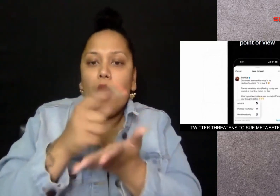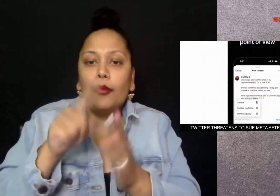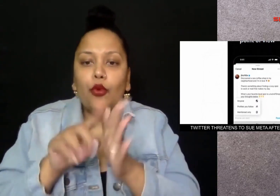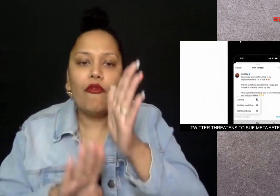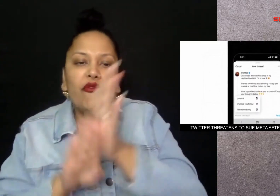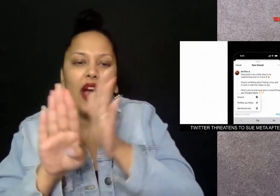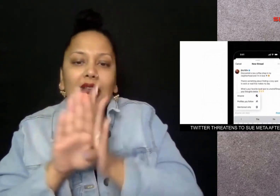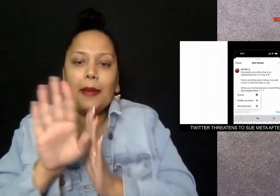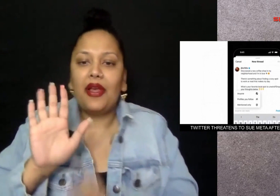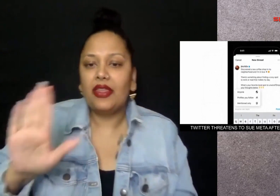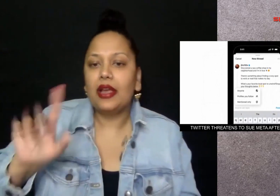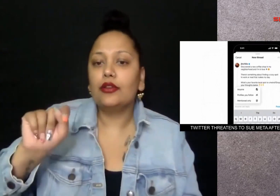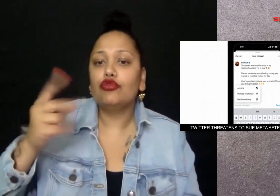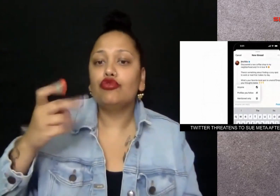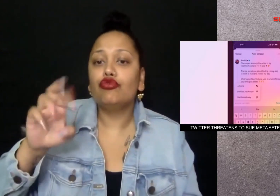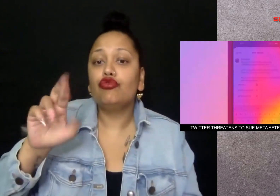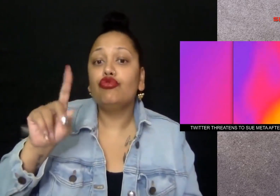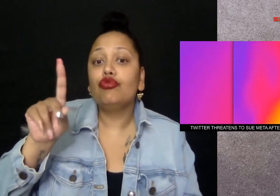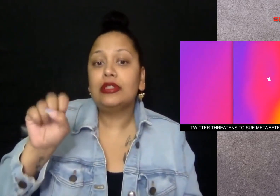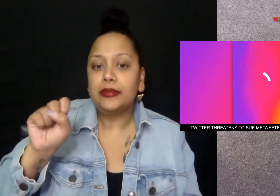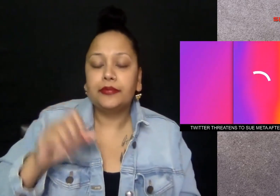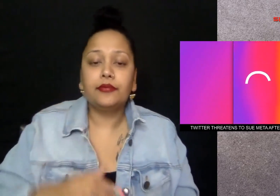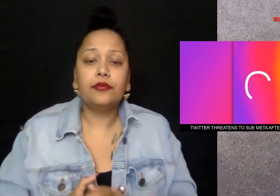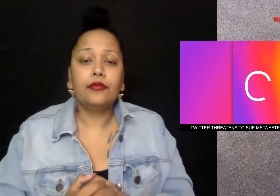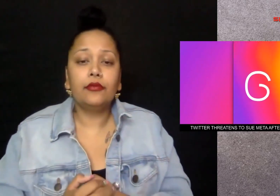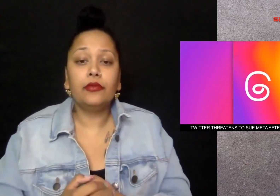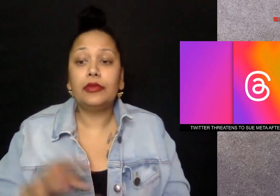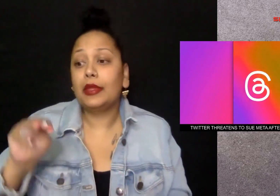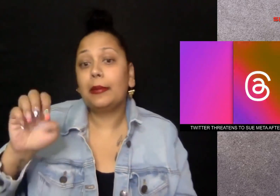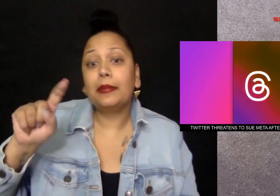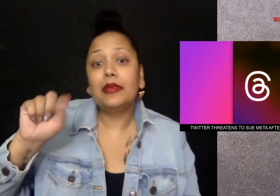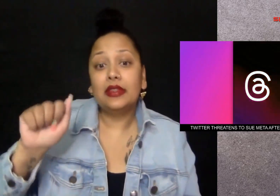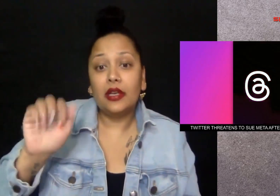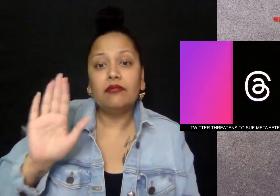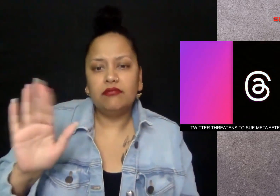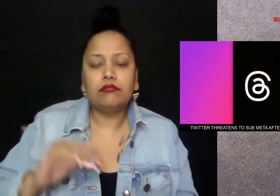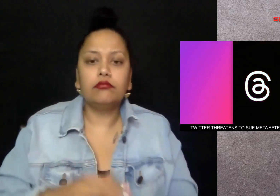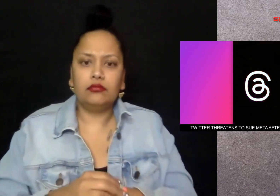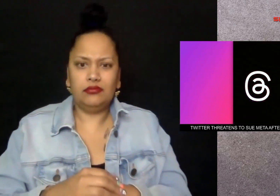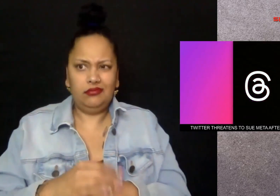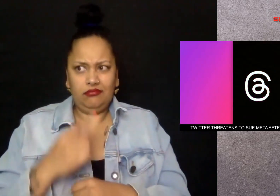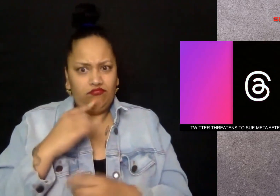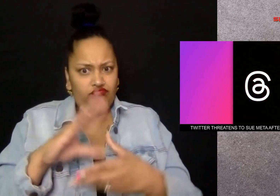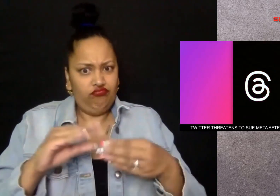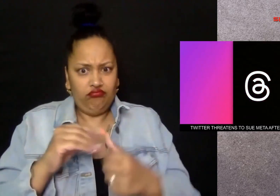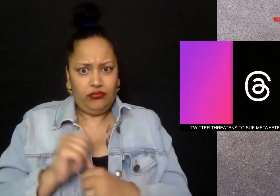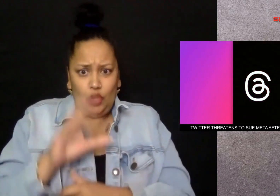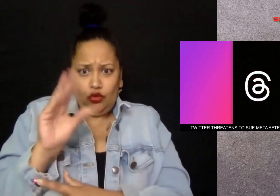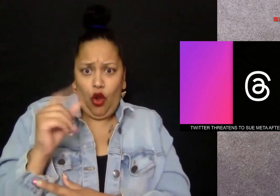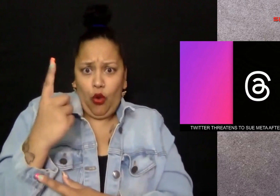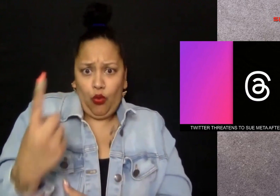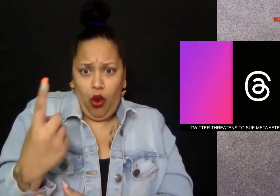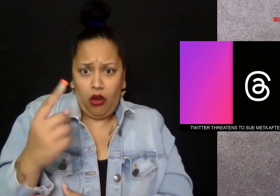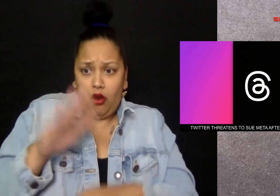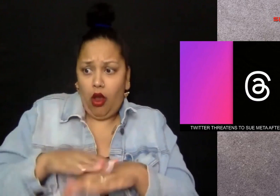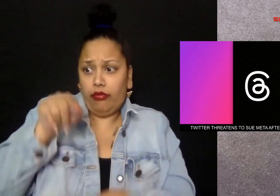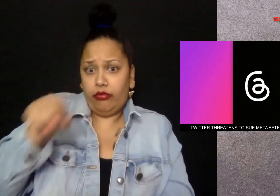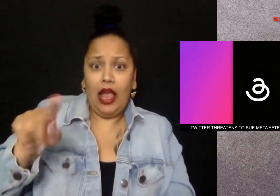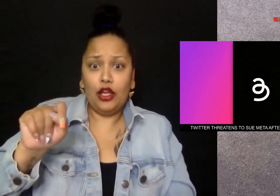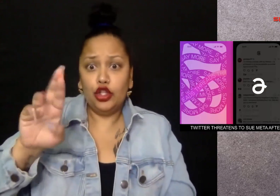to help develop threads Meta claims no one on the threads engineering team is a